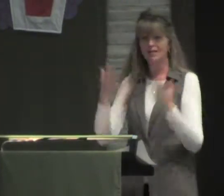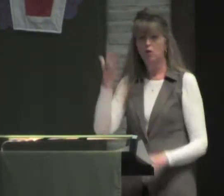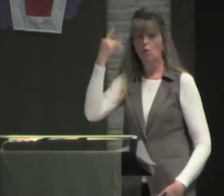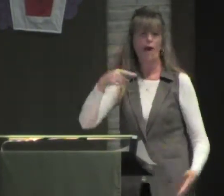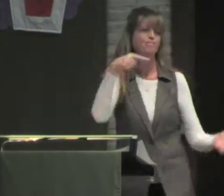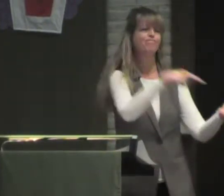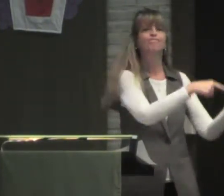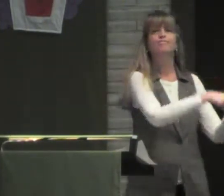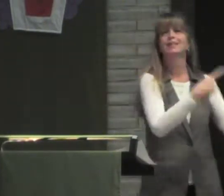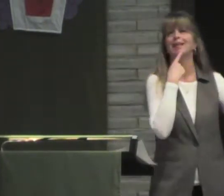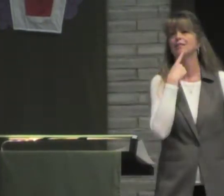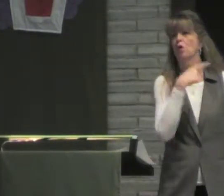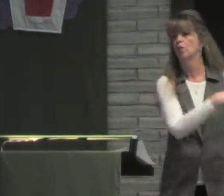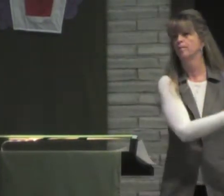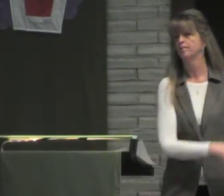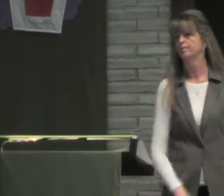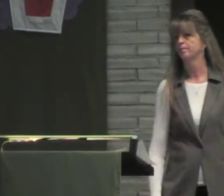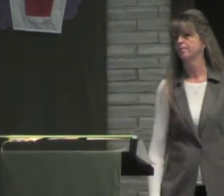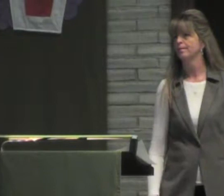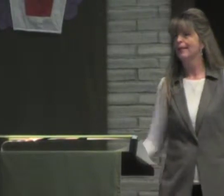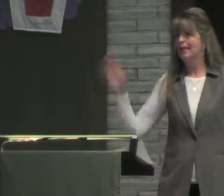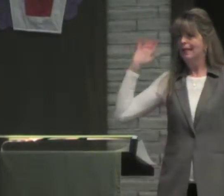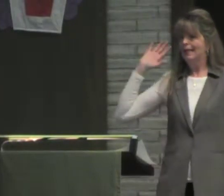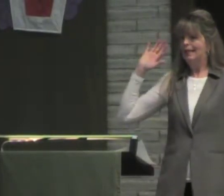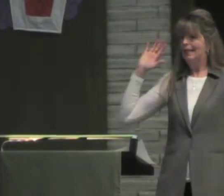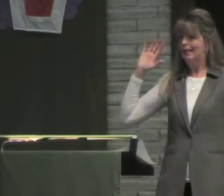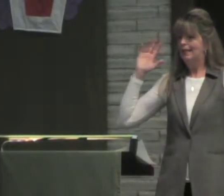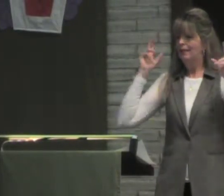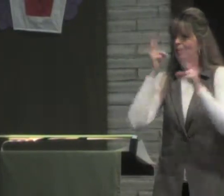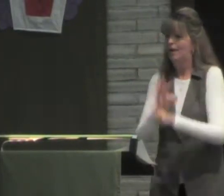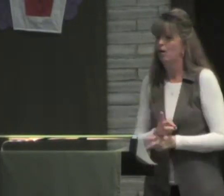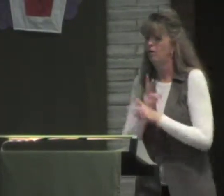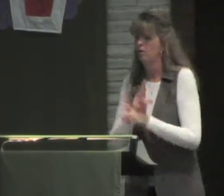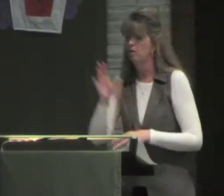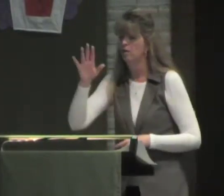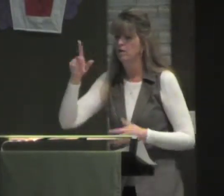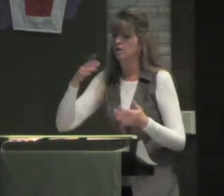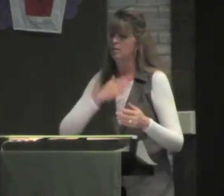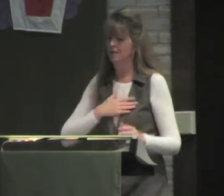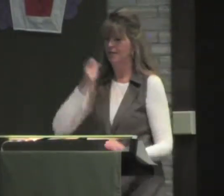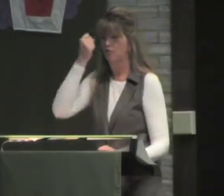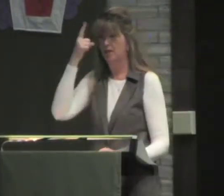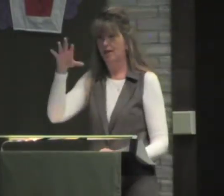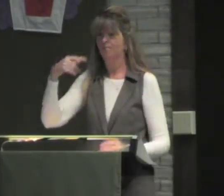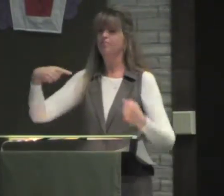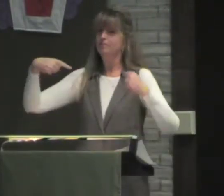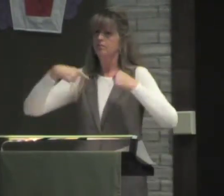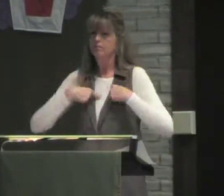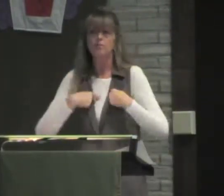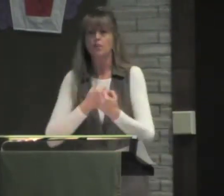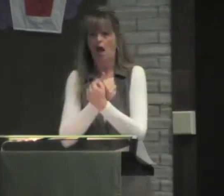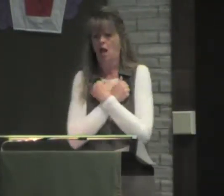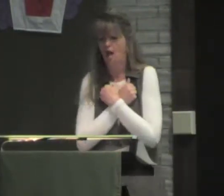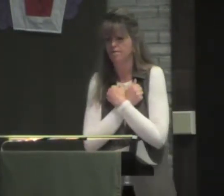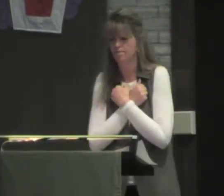another person. If you say, well, you're a sinner because it's right here in the Bible. Well, if you're thinking that way, please be careful.